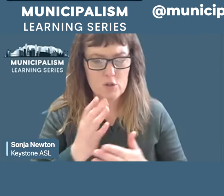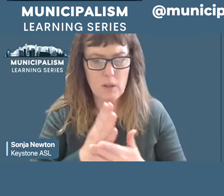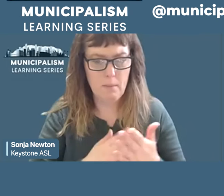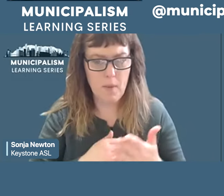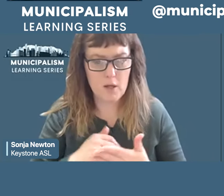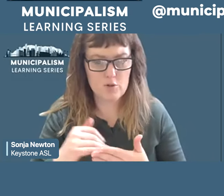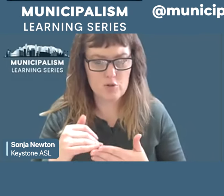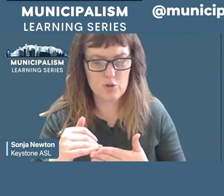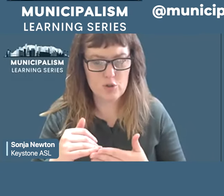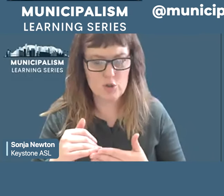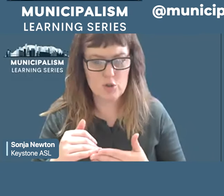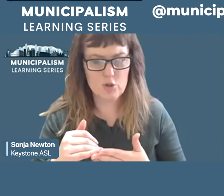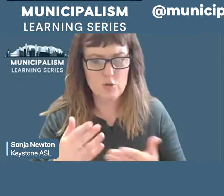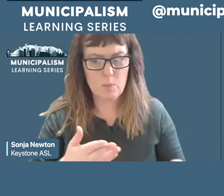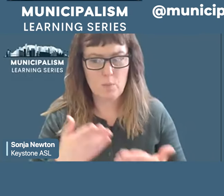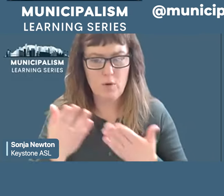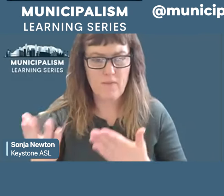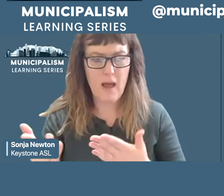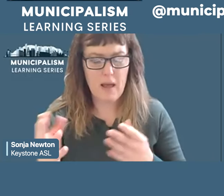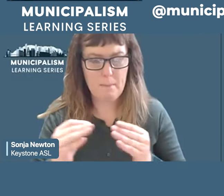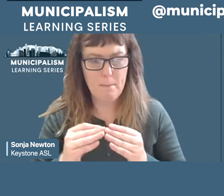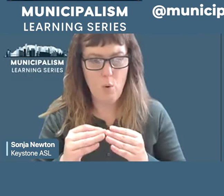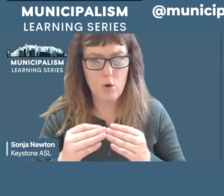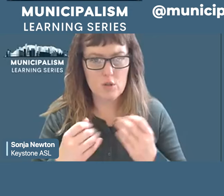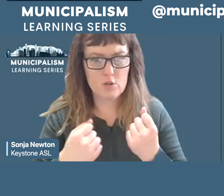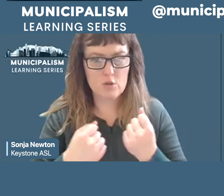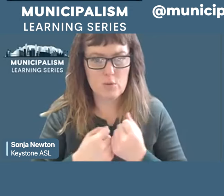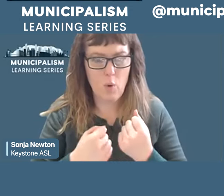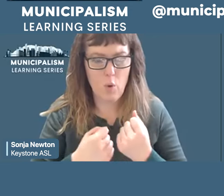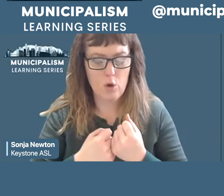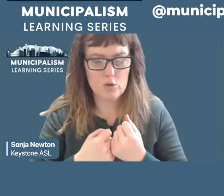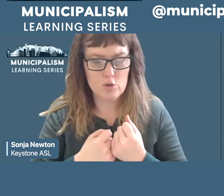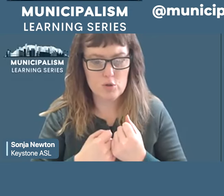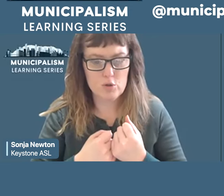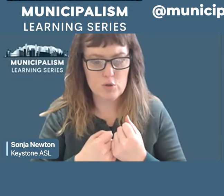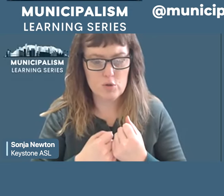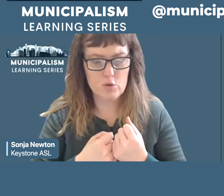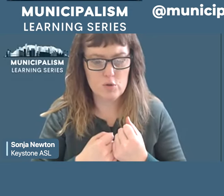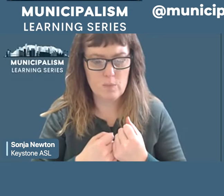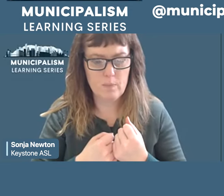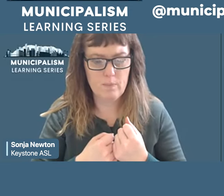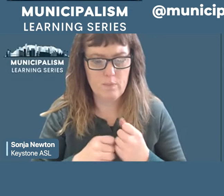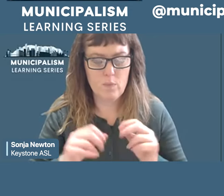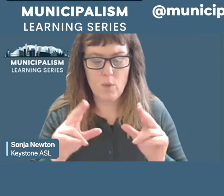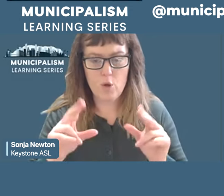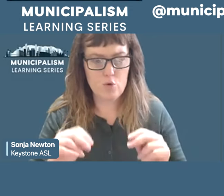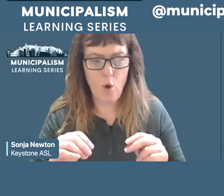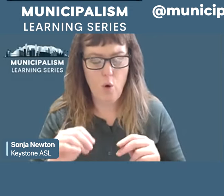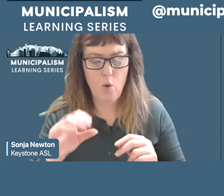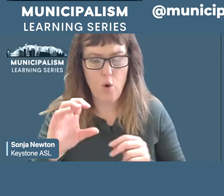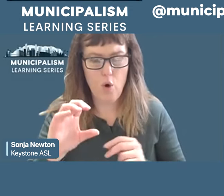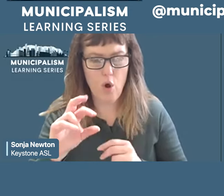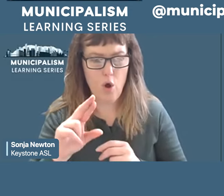provide more support and not criminalizing people and instead of that